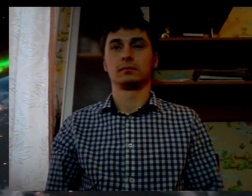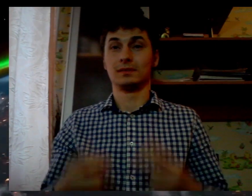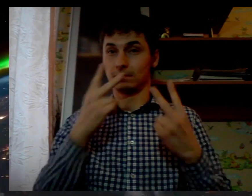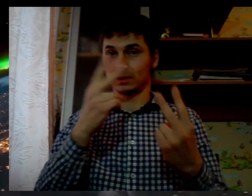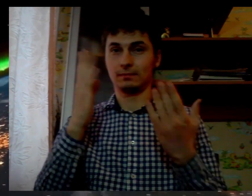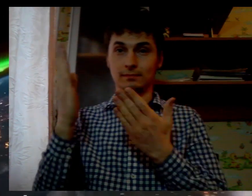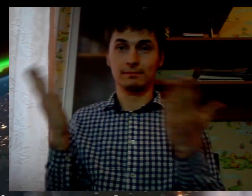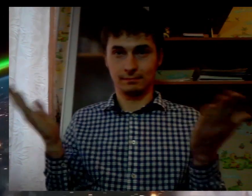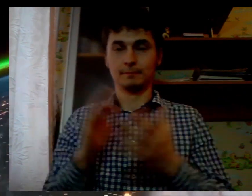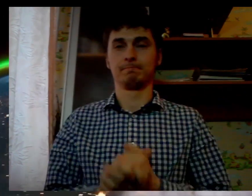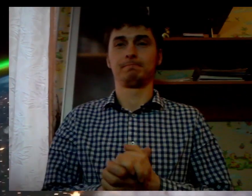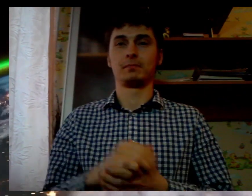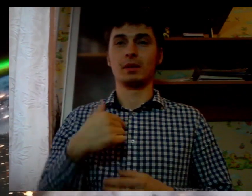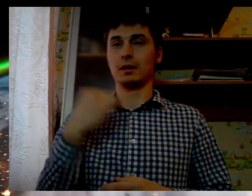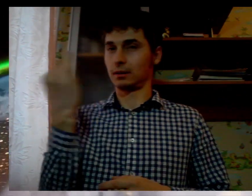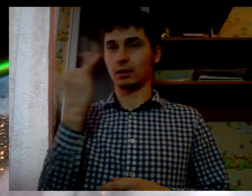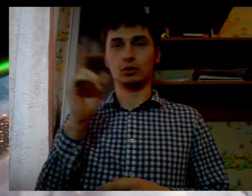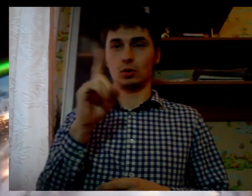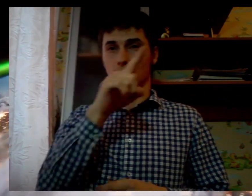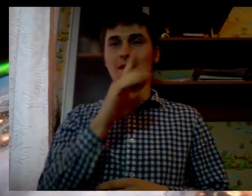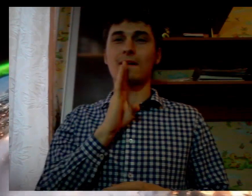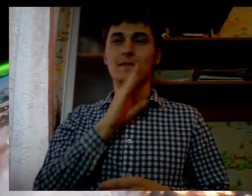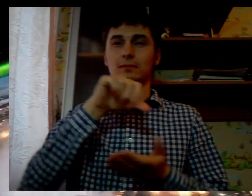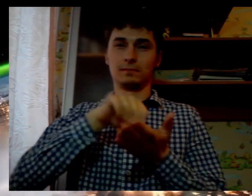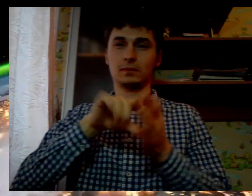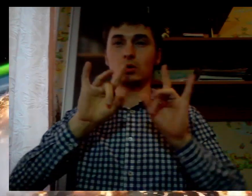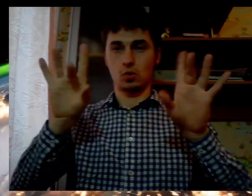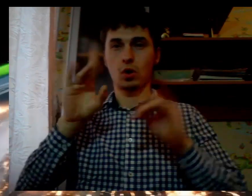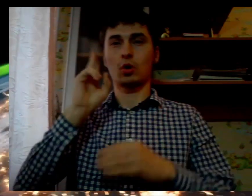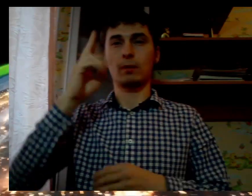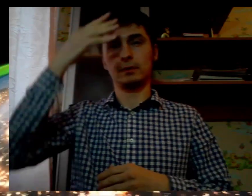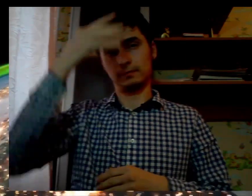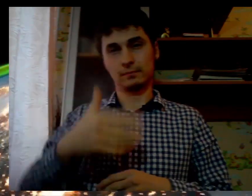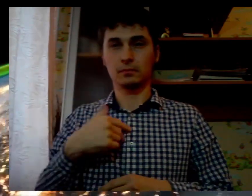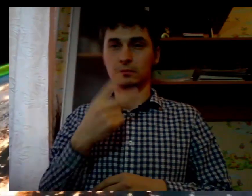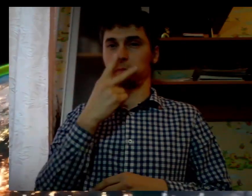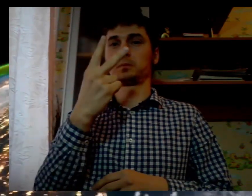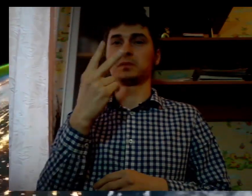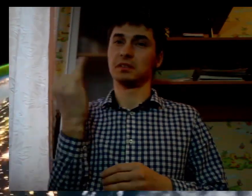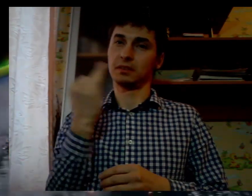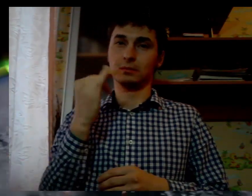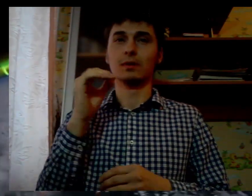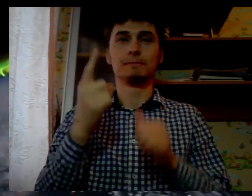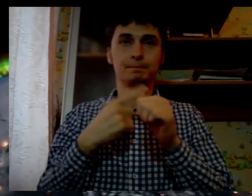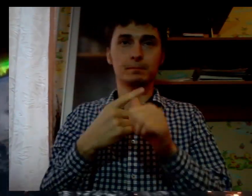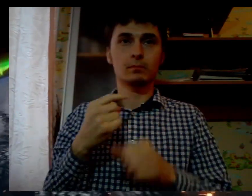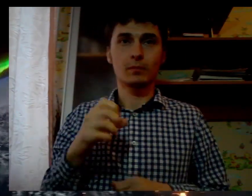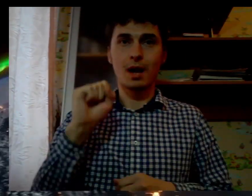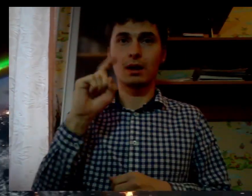Realizing this goal will require an intrapreneurial spirit, an a new generation of scientists, an a